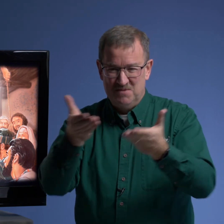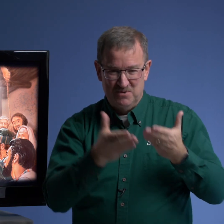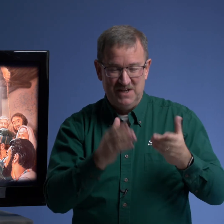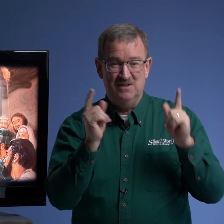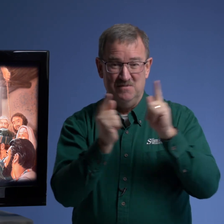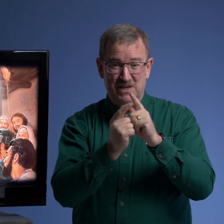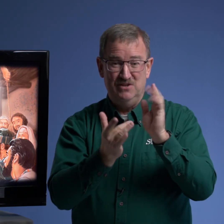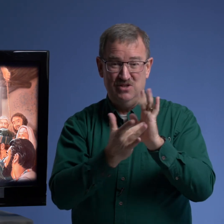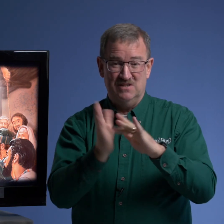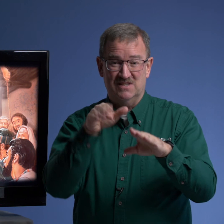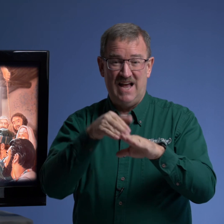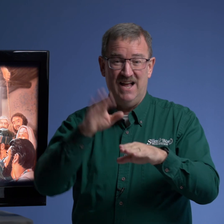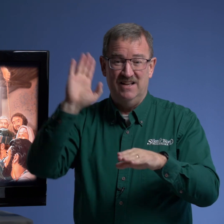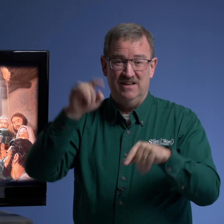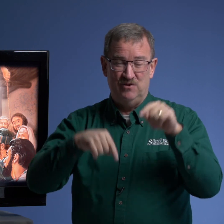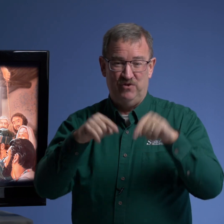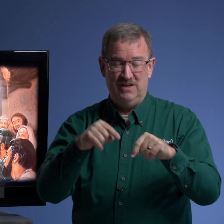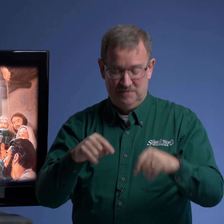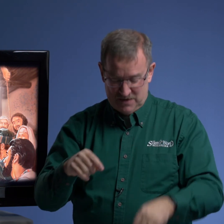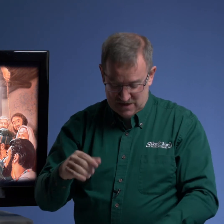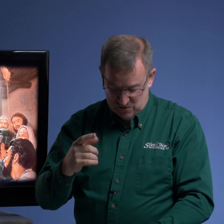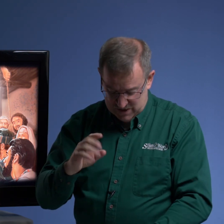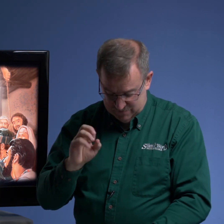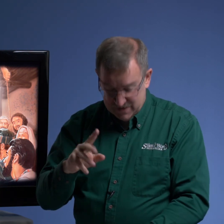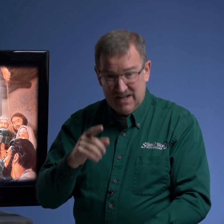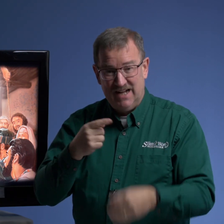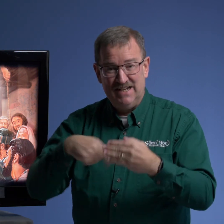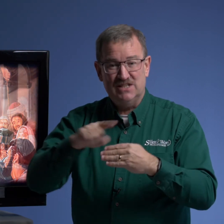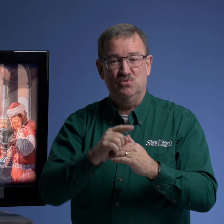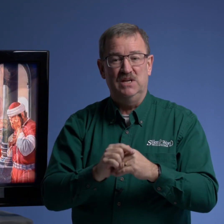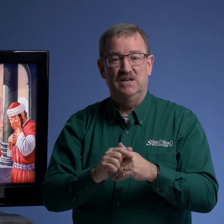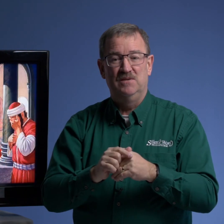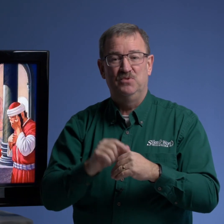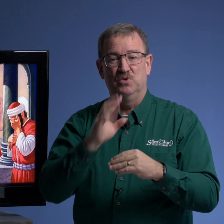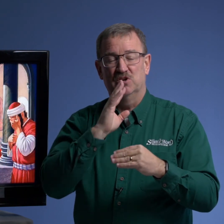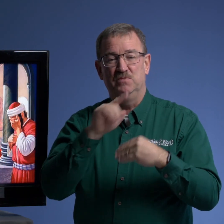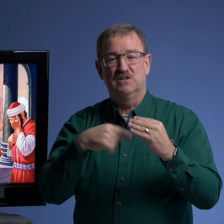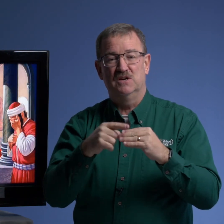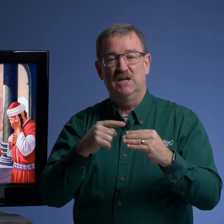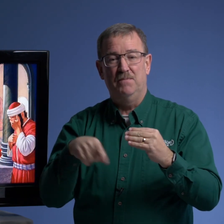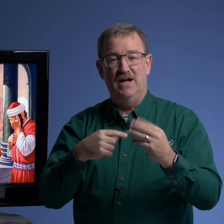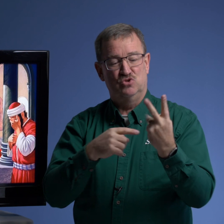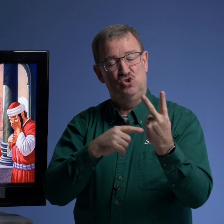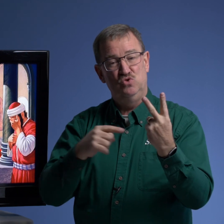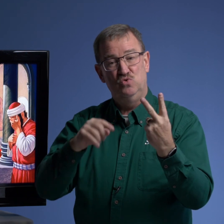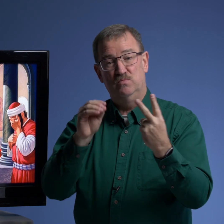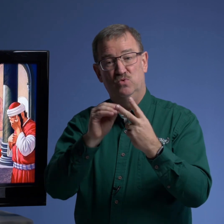can bring to meet jesus at his feet well next week we're going to be talking about two more